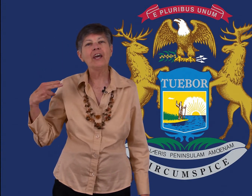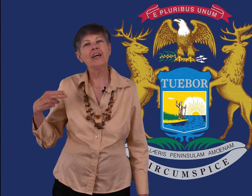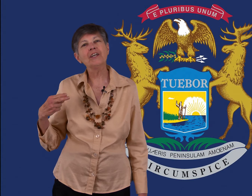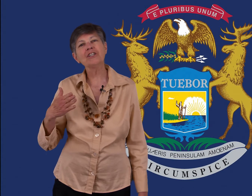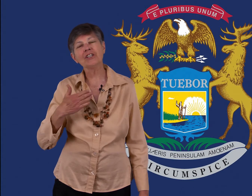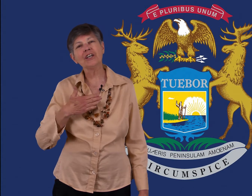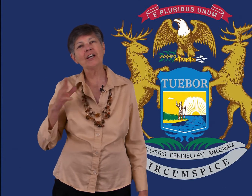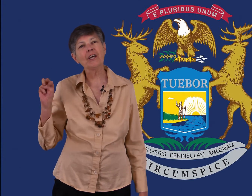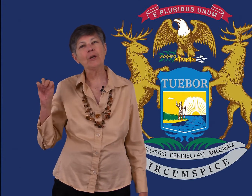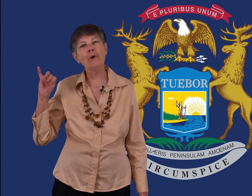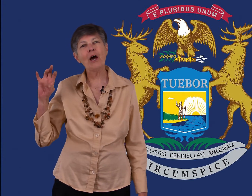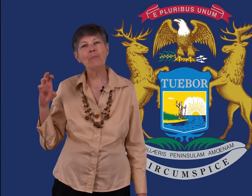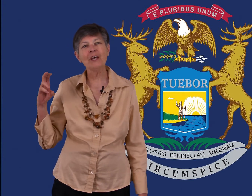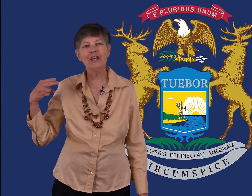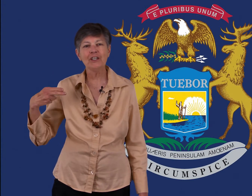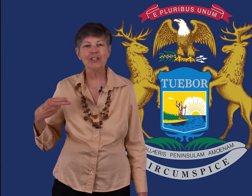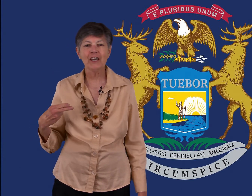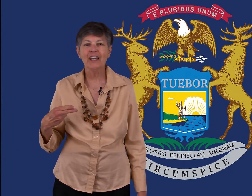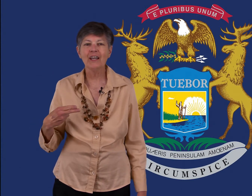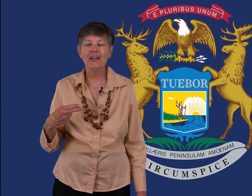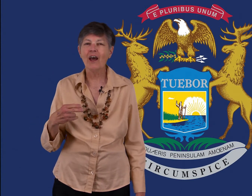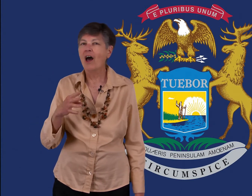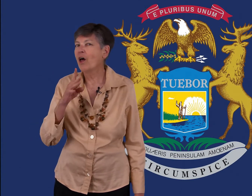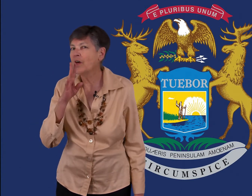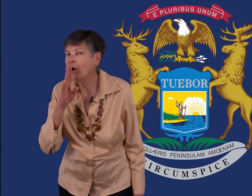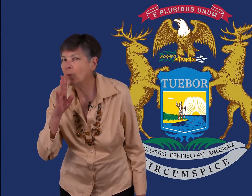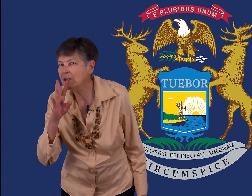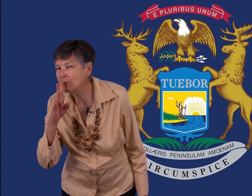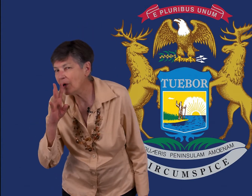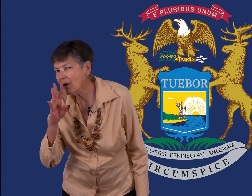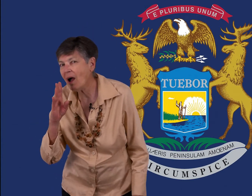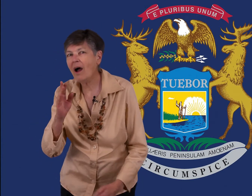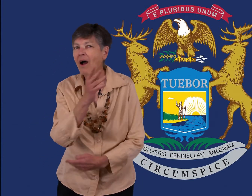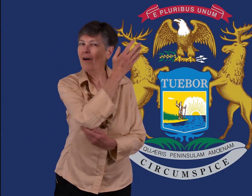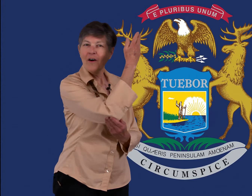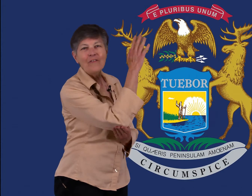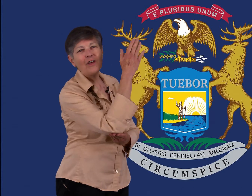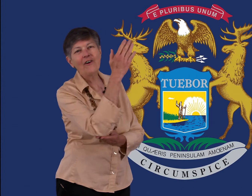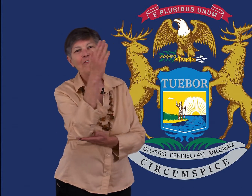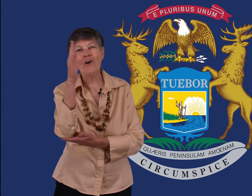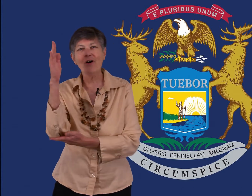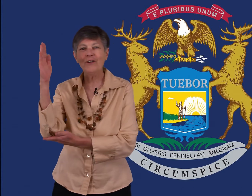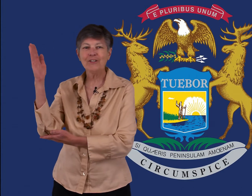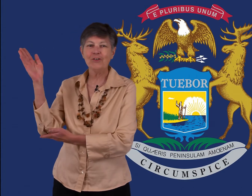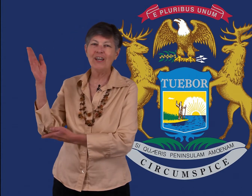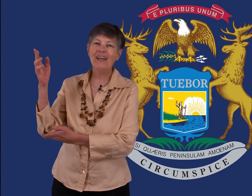Michigan, my Michigan, the whisper of the forest tree,